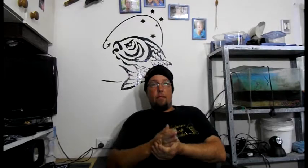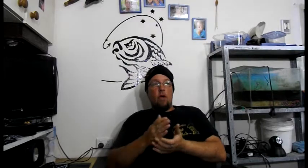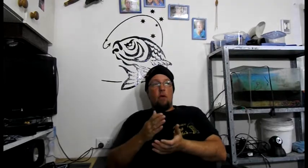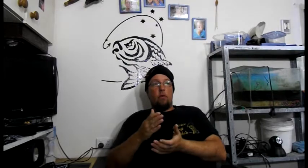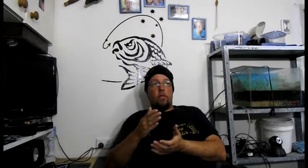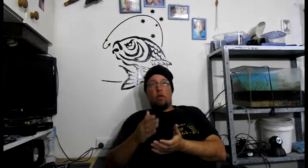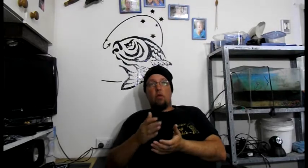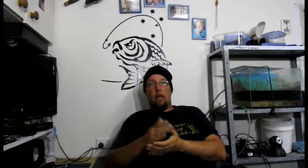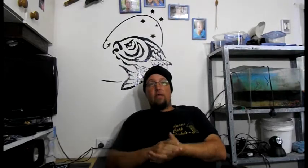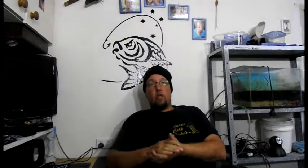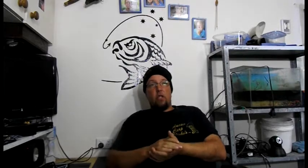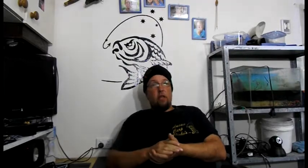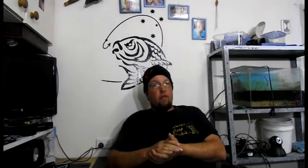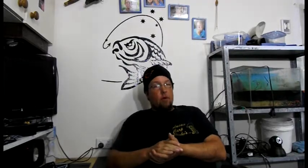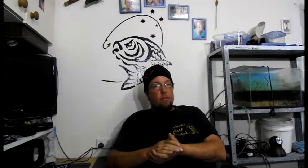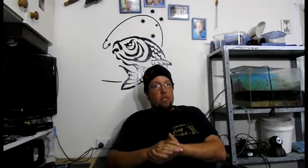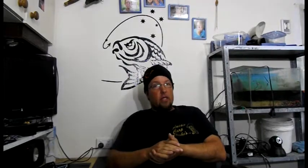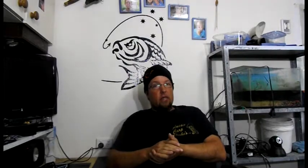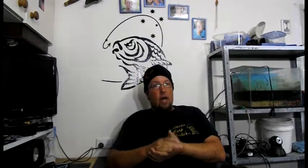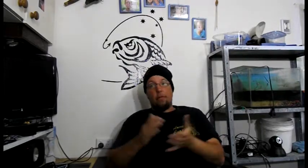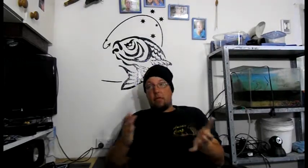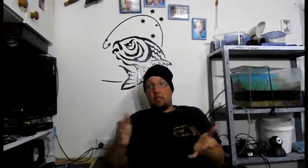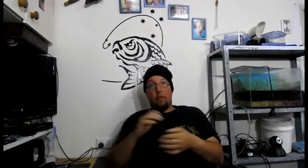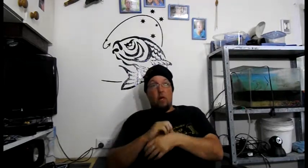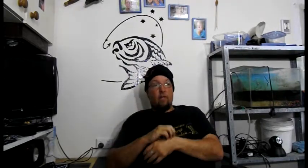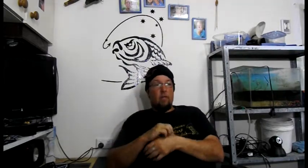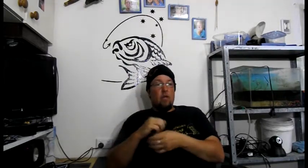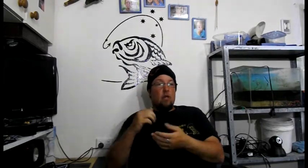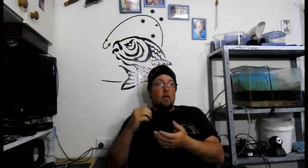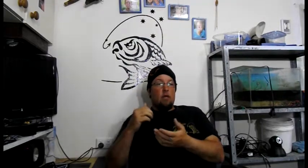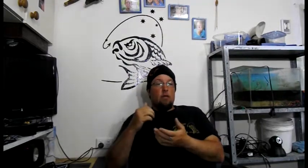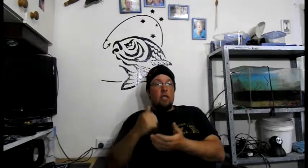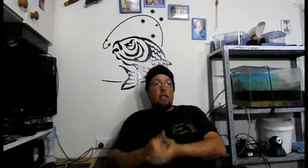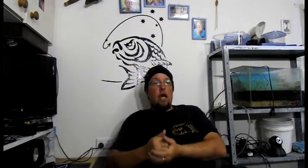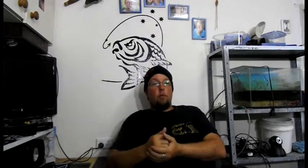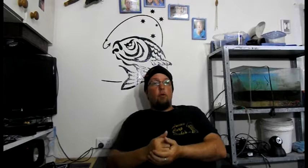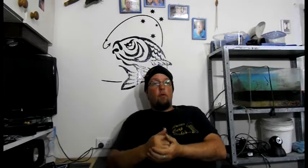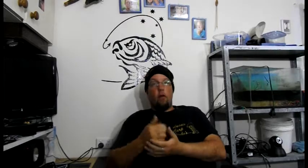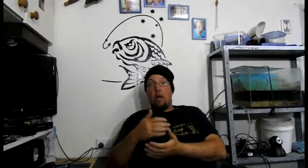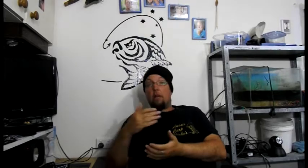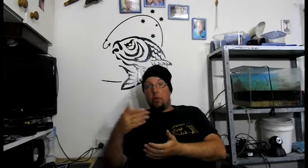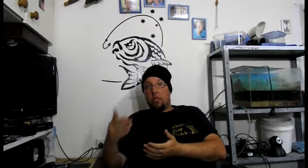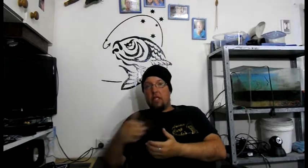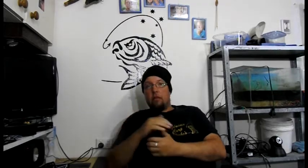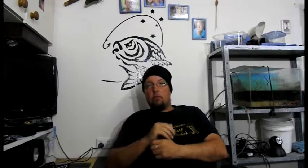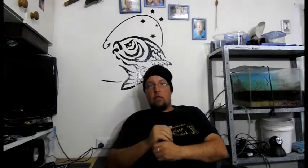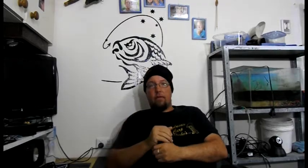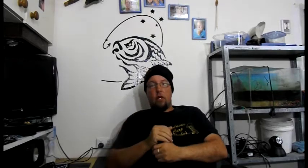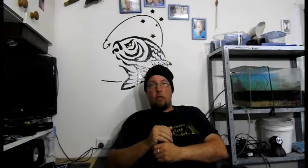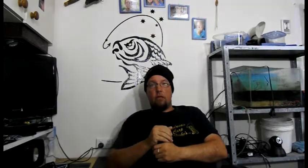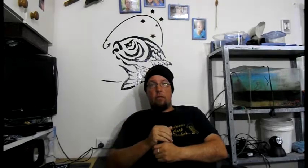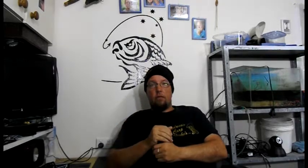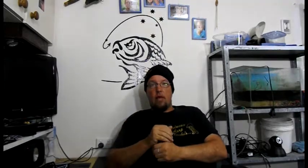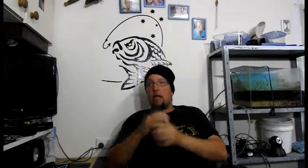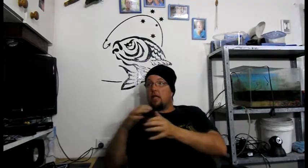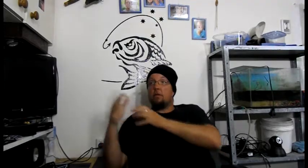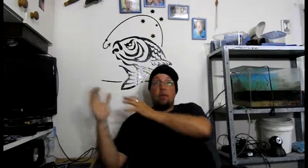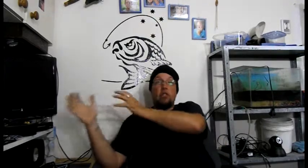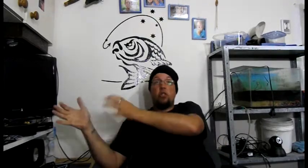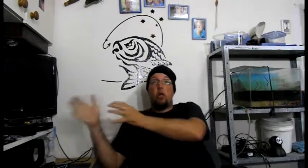which still leaves 30 to 40 percent of carp to survive. These carp will form an immunity to the virus, as has been shown